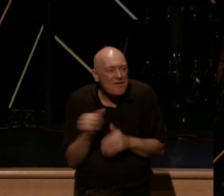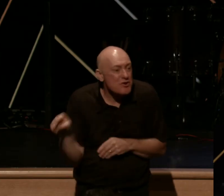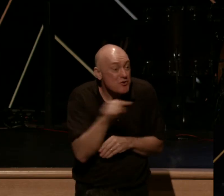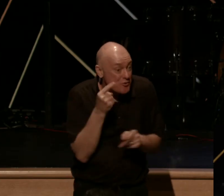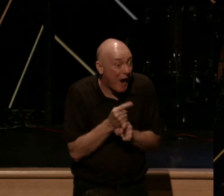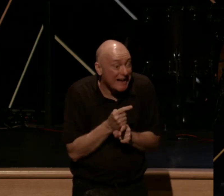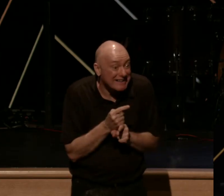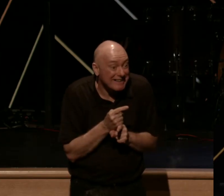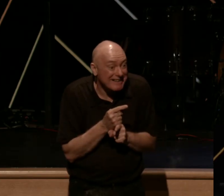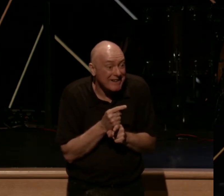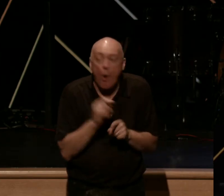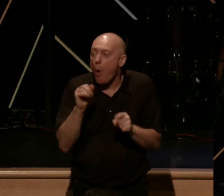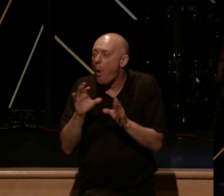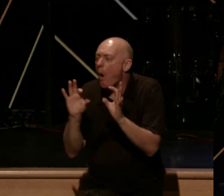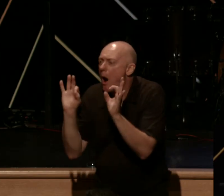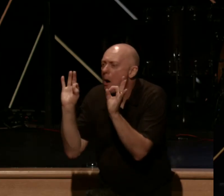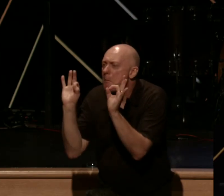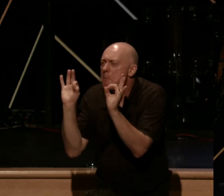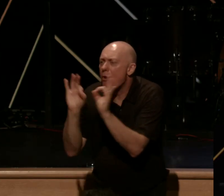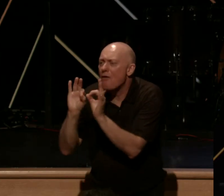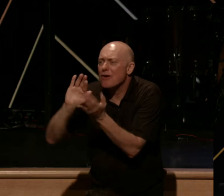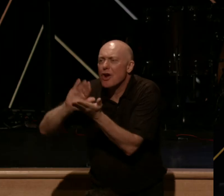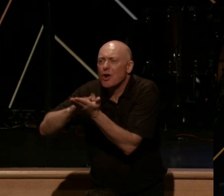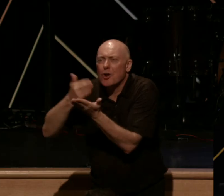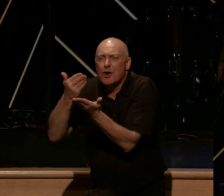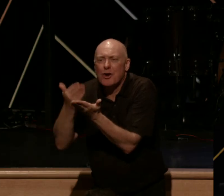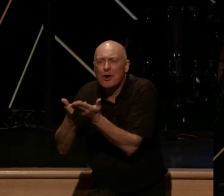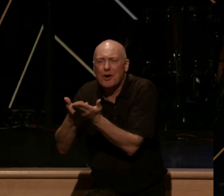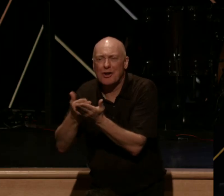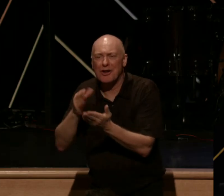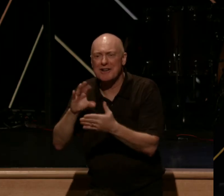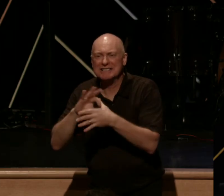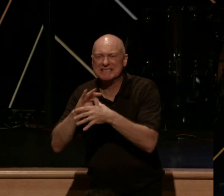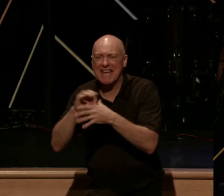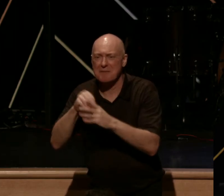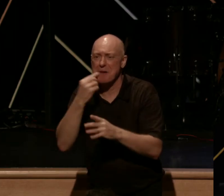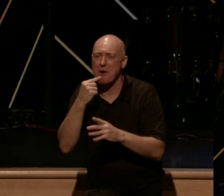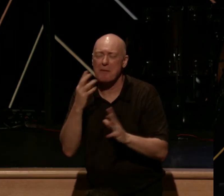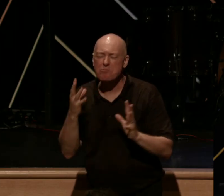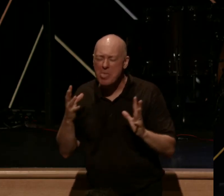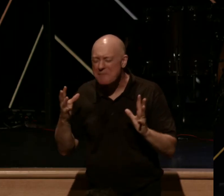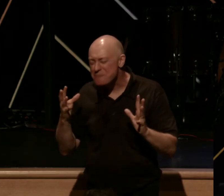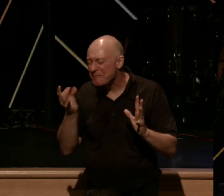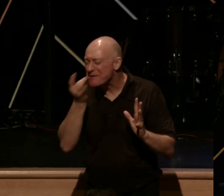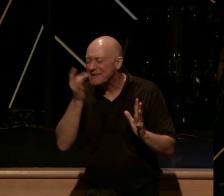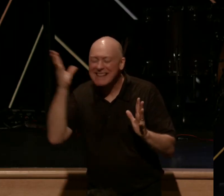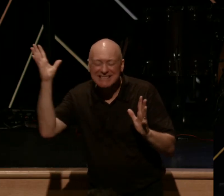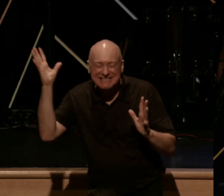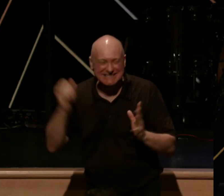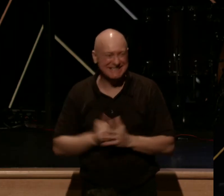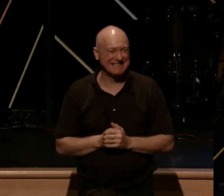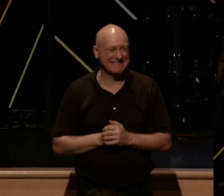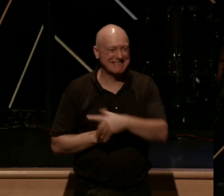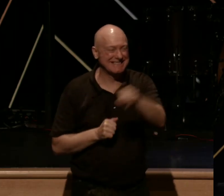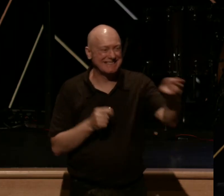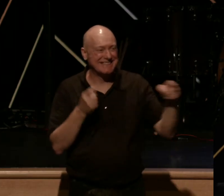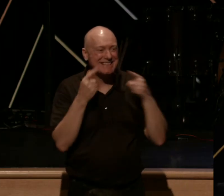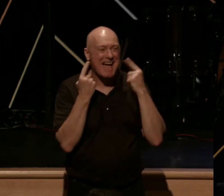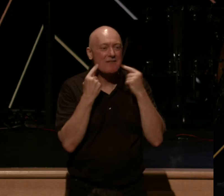Or a perfectly cooked filet mignon in my mouth leads to such deliciousness. Sorry, vegans.